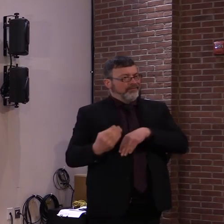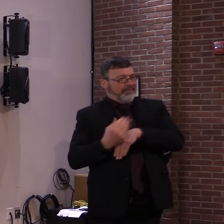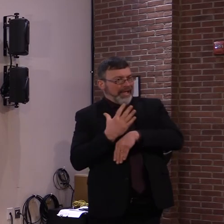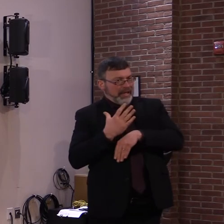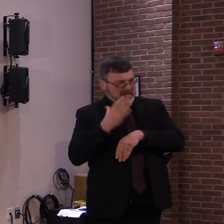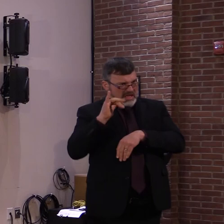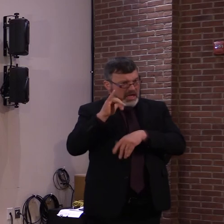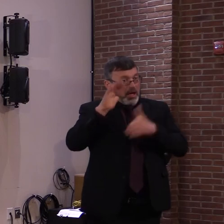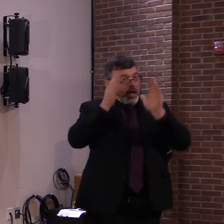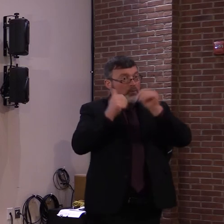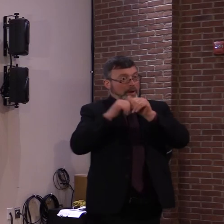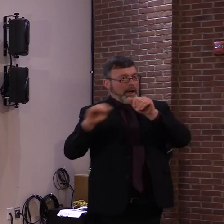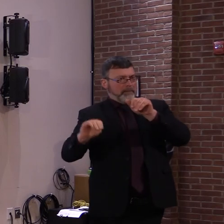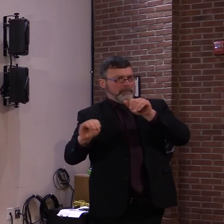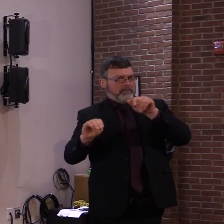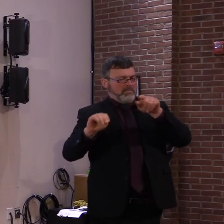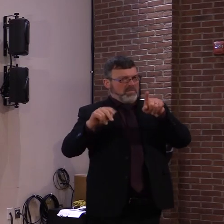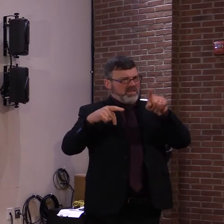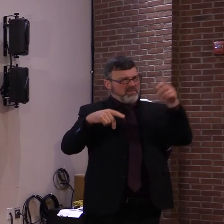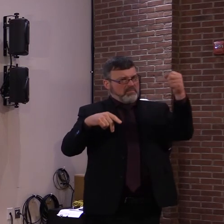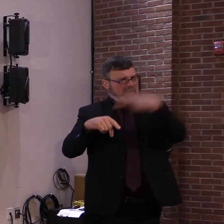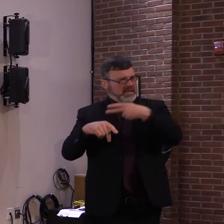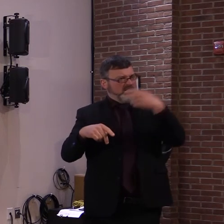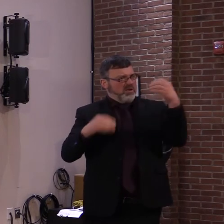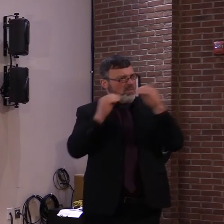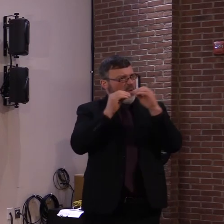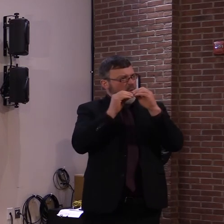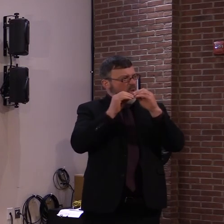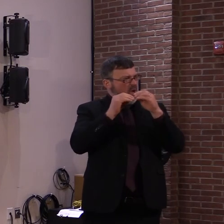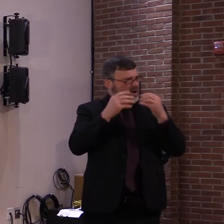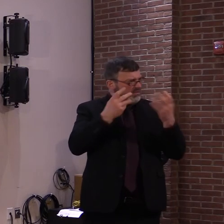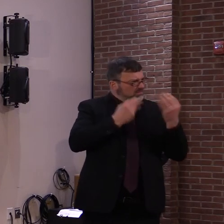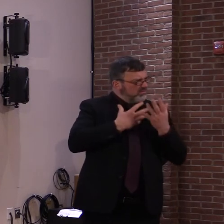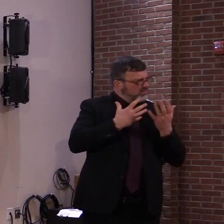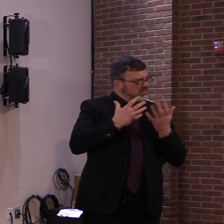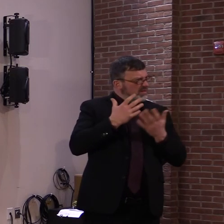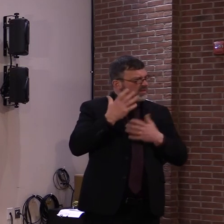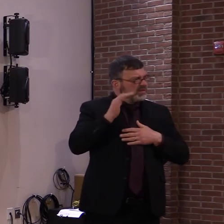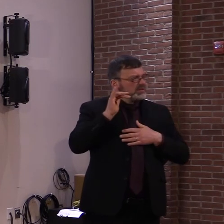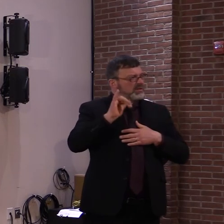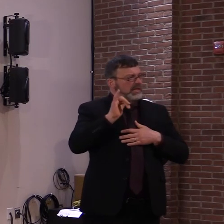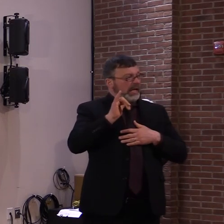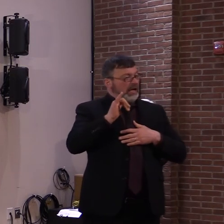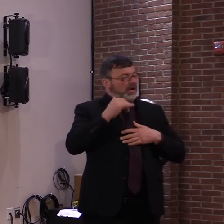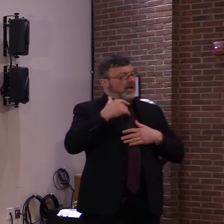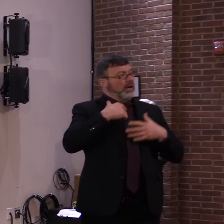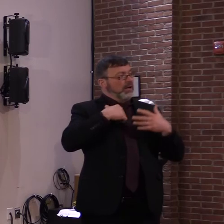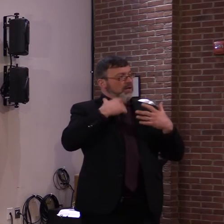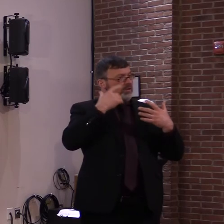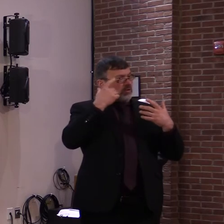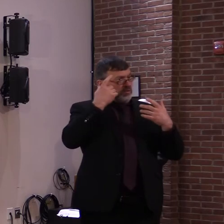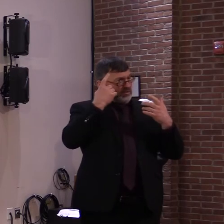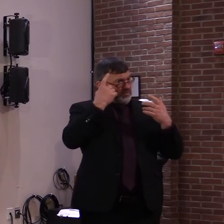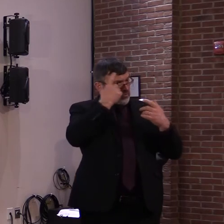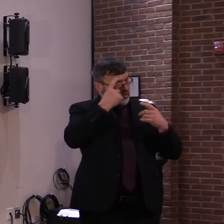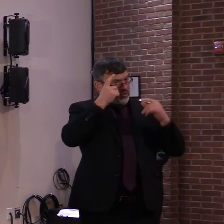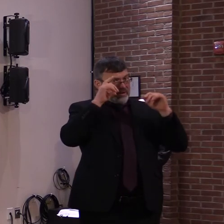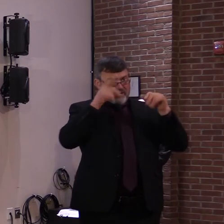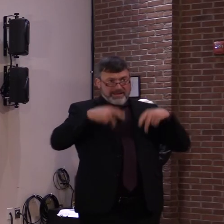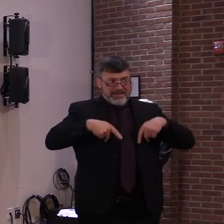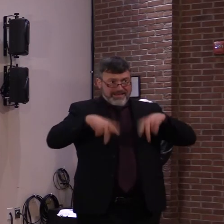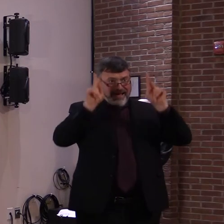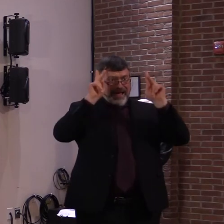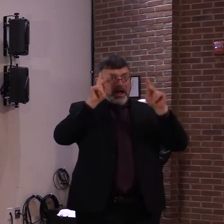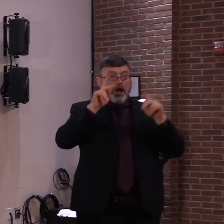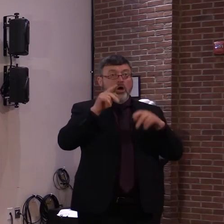over the other? Or is there any actual reason that one might want to? That would be complicated, I'm afraid. But I'll let Dr. Levine